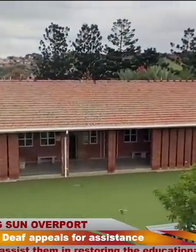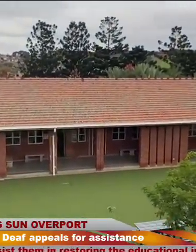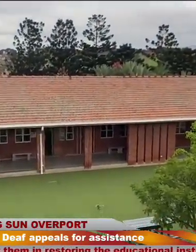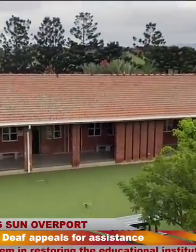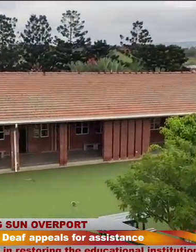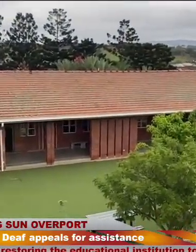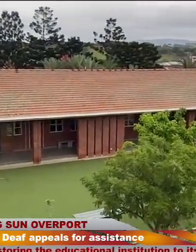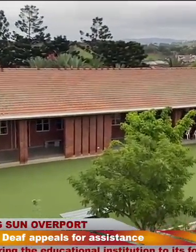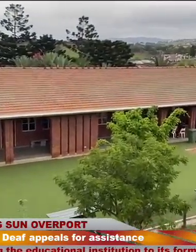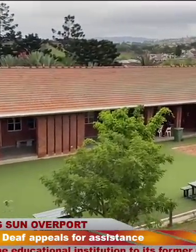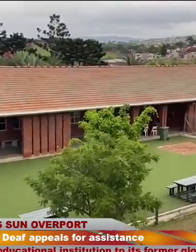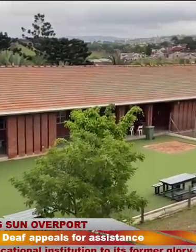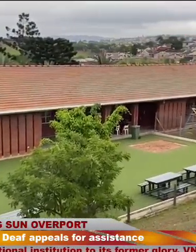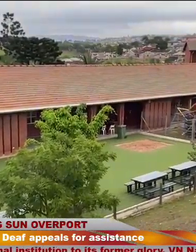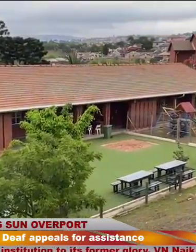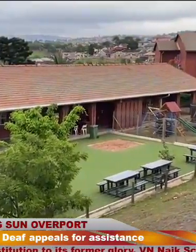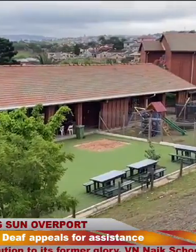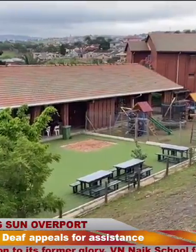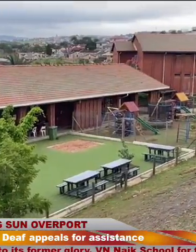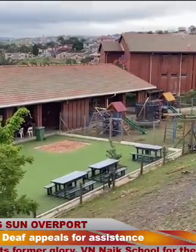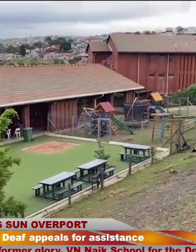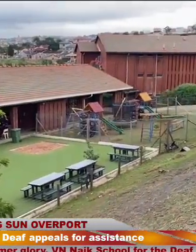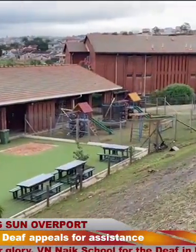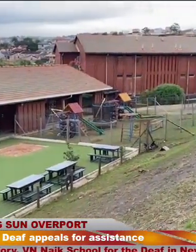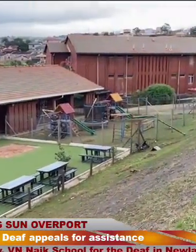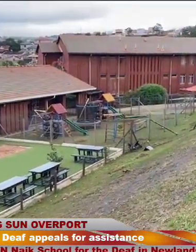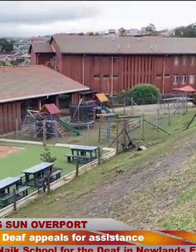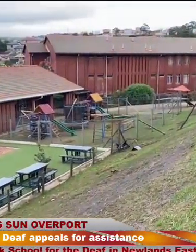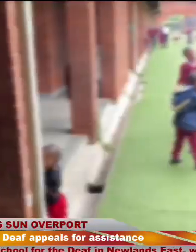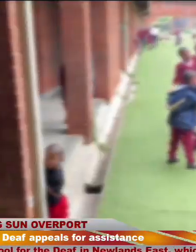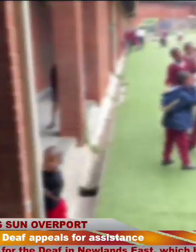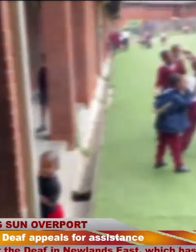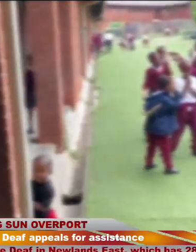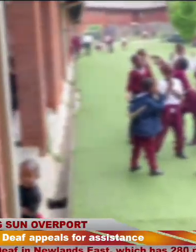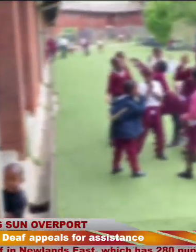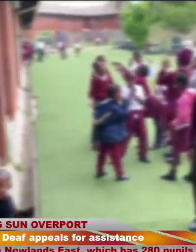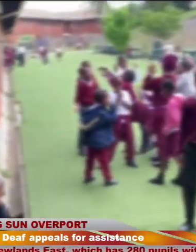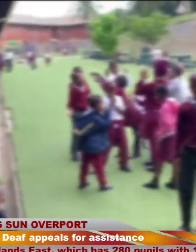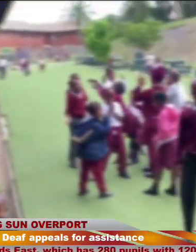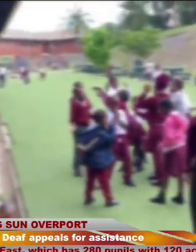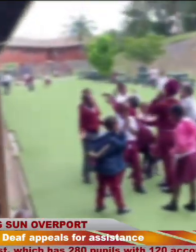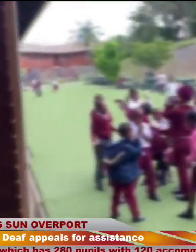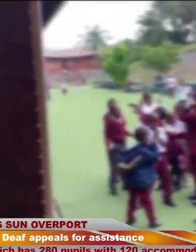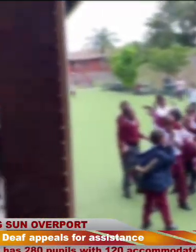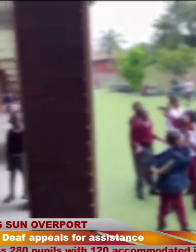educational institution to its former glory. VNAC School for the Deaf in Newlands East, which has 280 pupils with 120